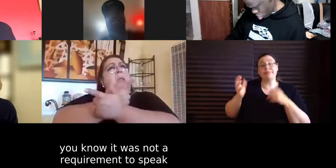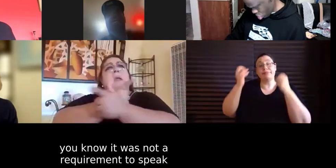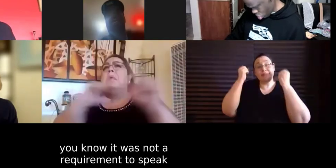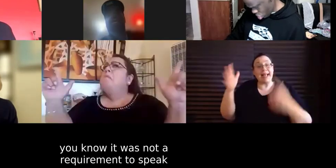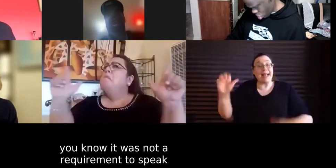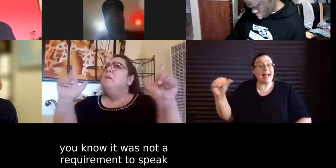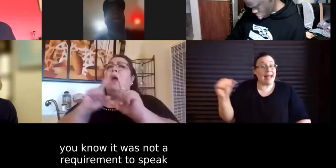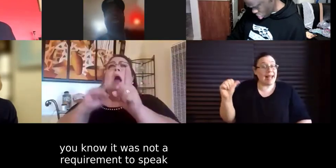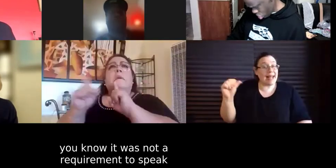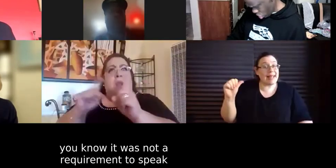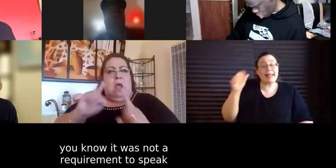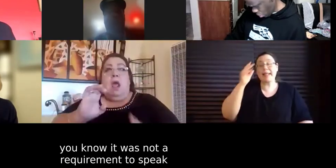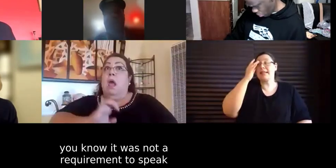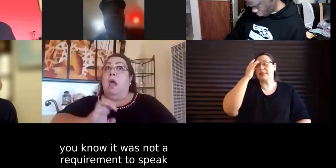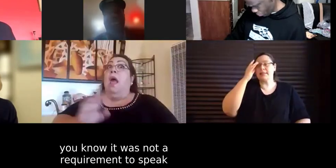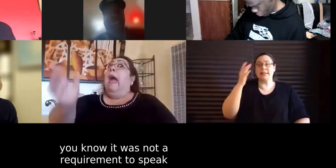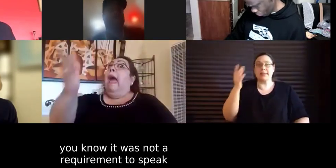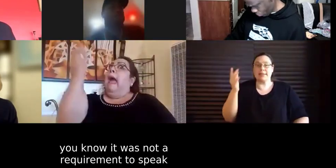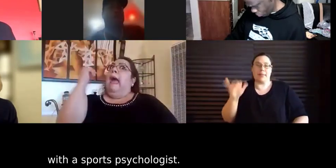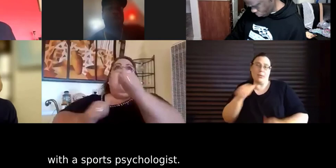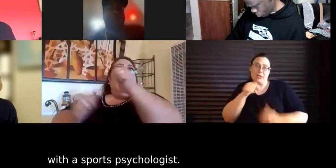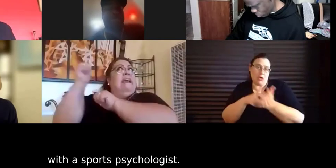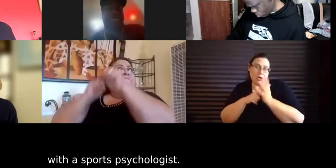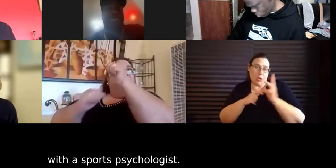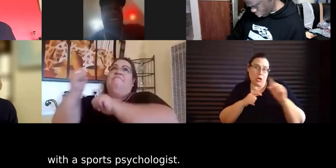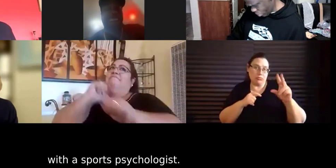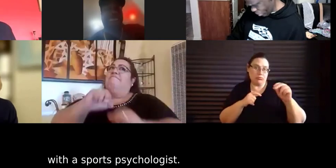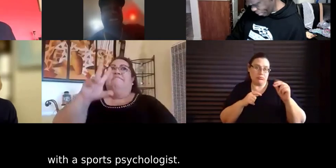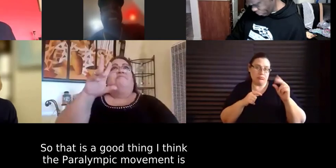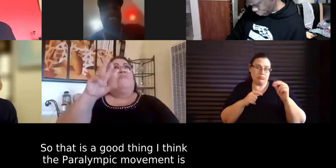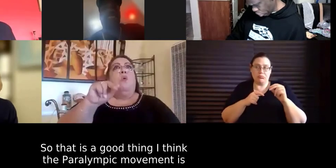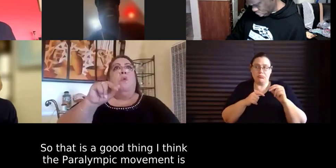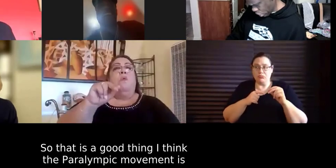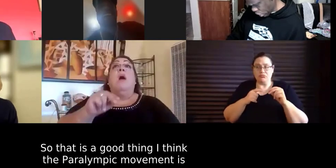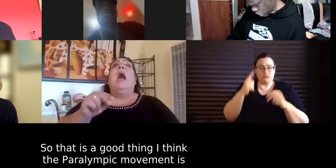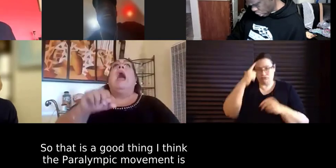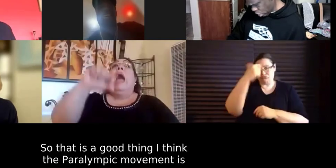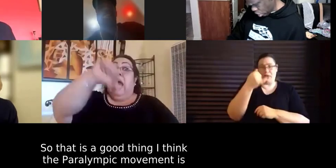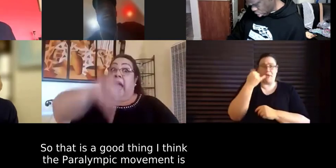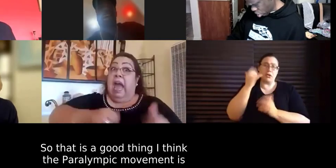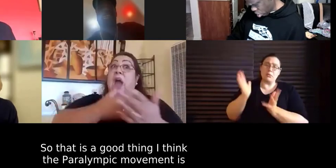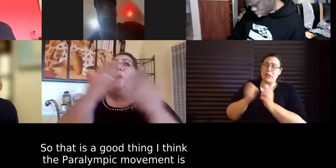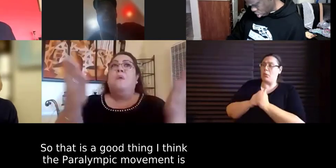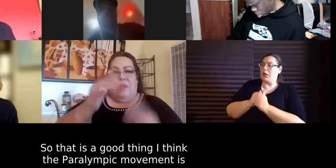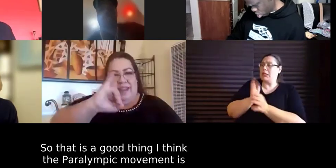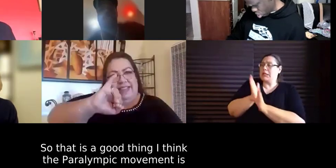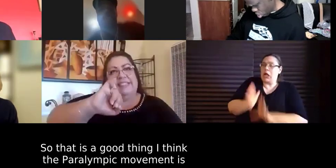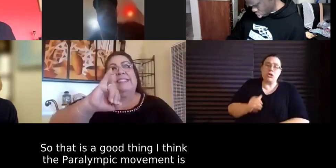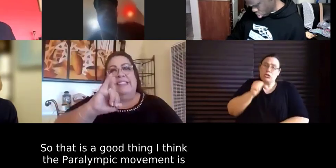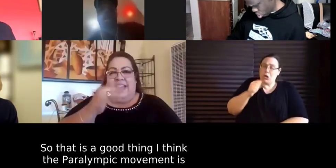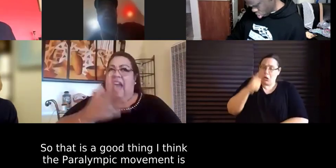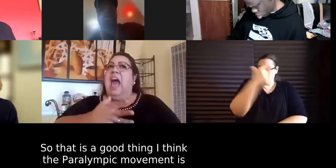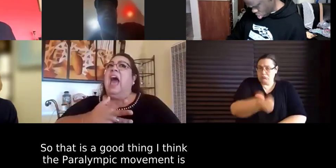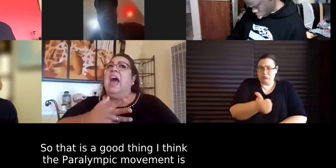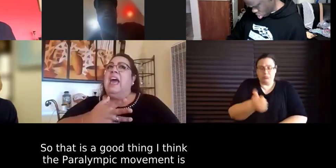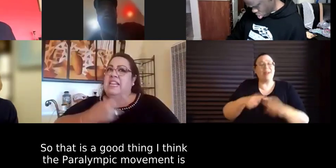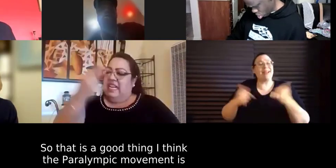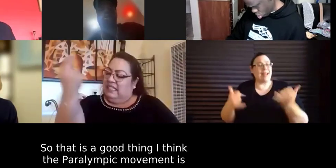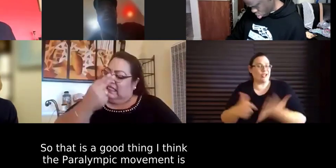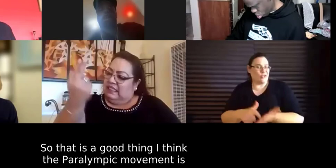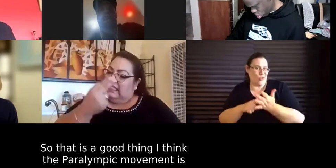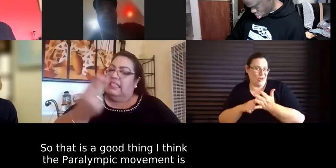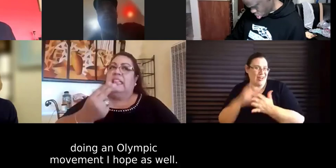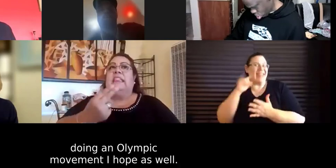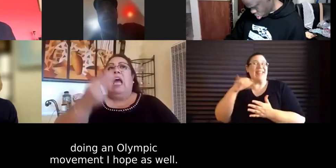you know it wasn't a requirement to speak with a sports psychologist so you know that's a good thing i think the paralympic